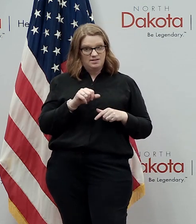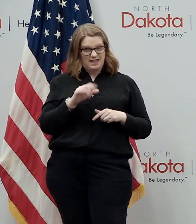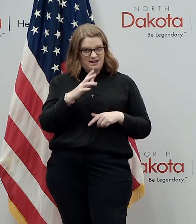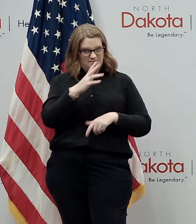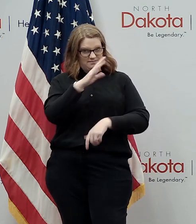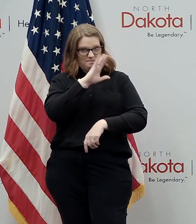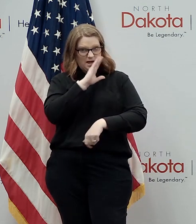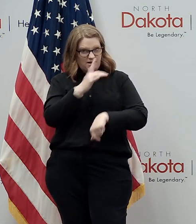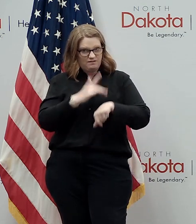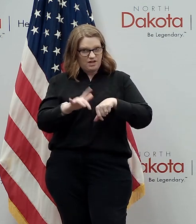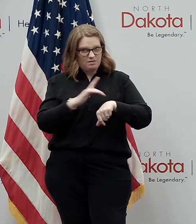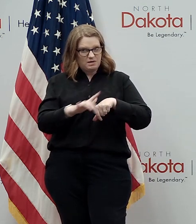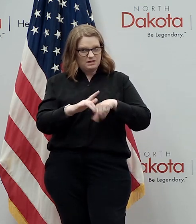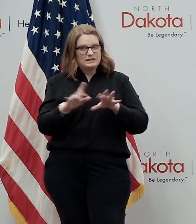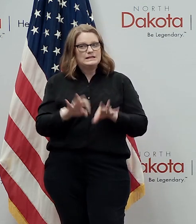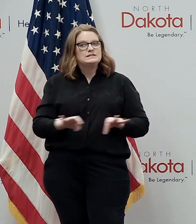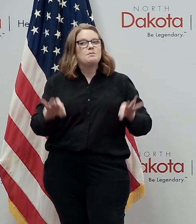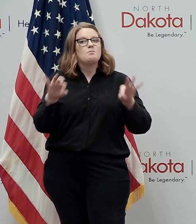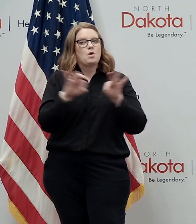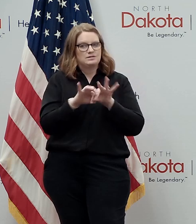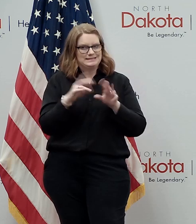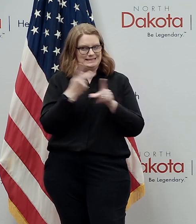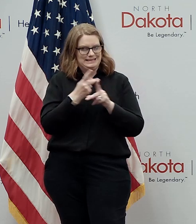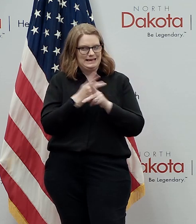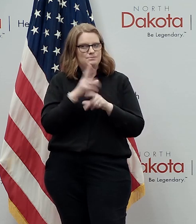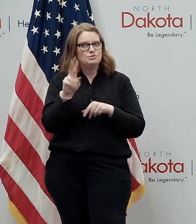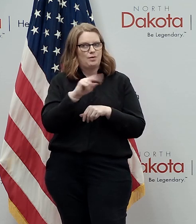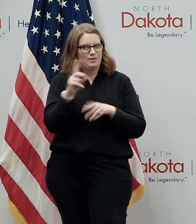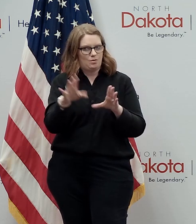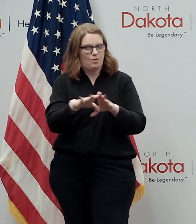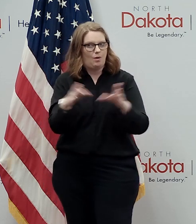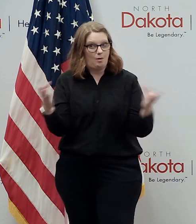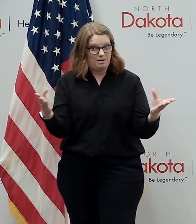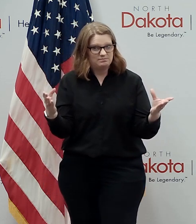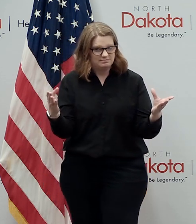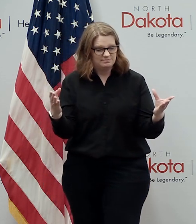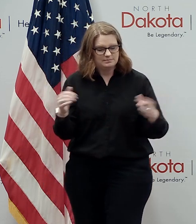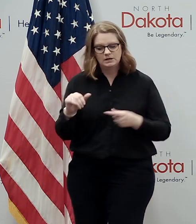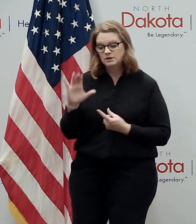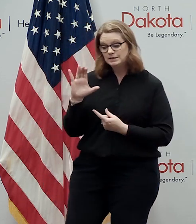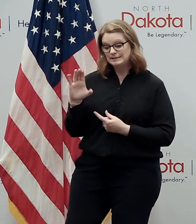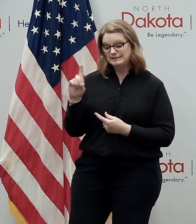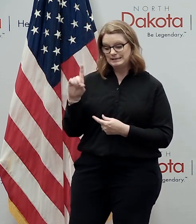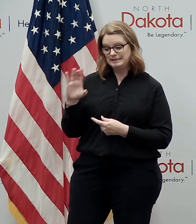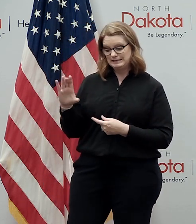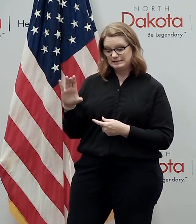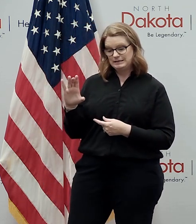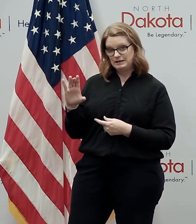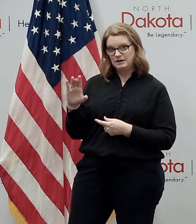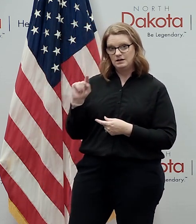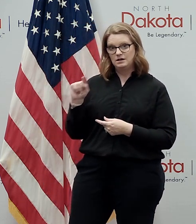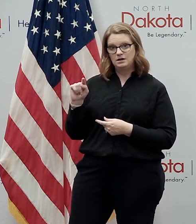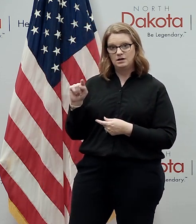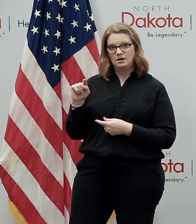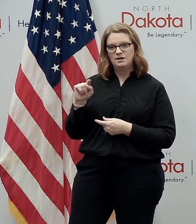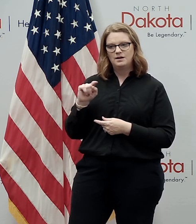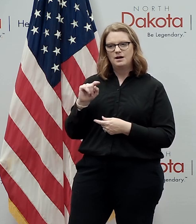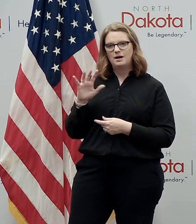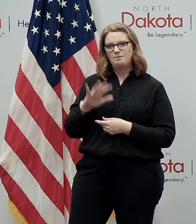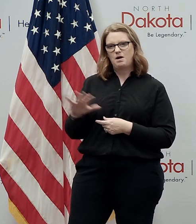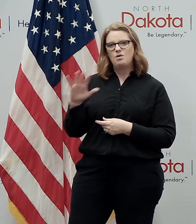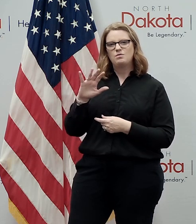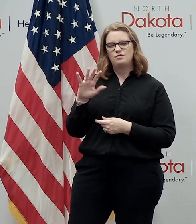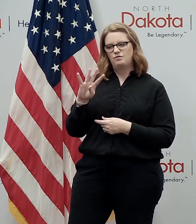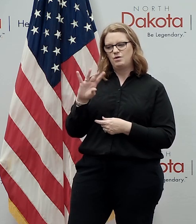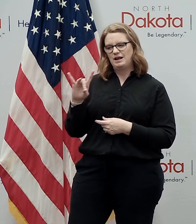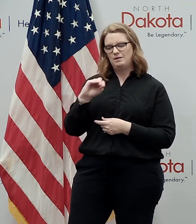and keeping north dakota open according to the centers for disease control and prevention only about 48